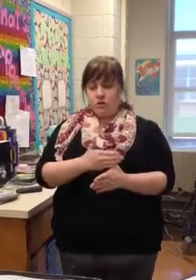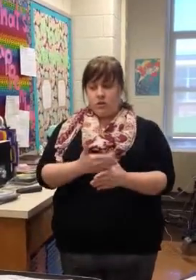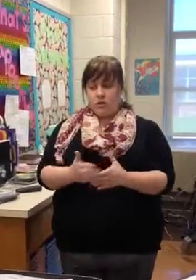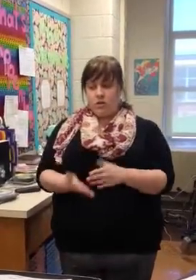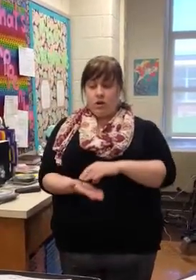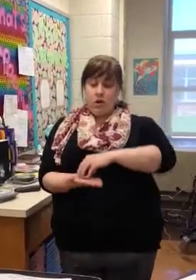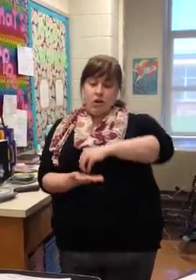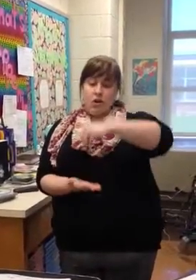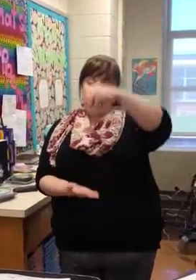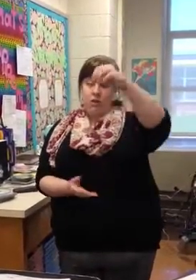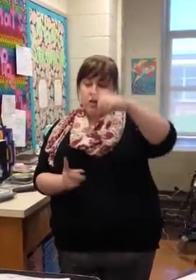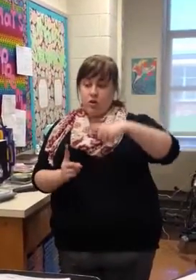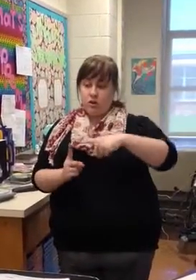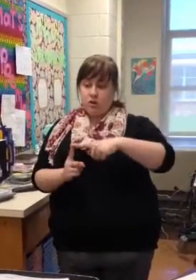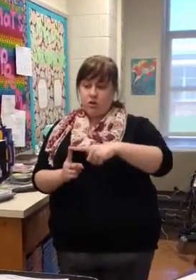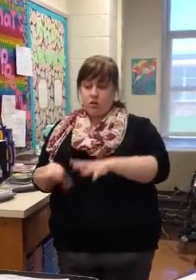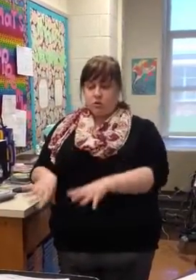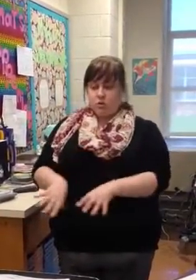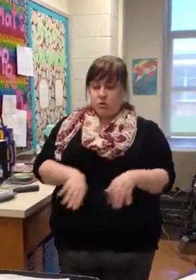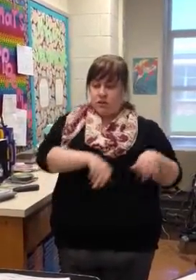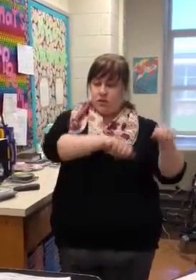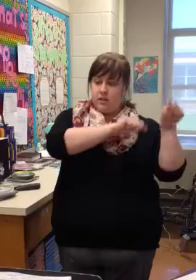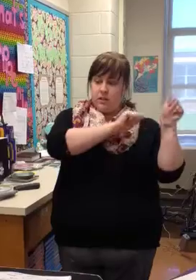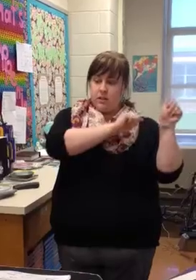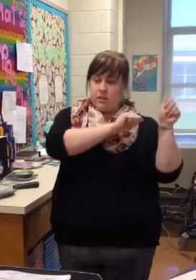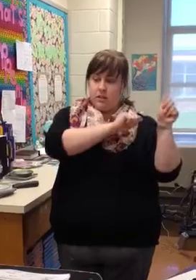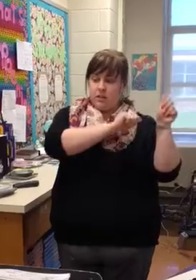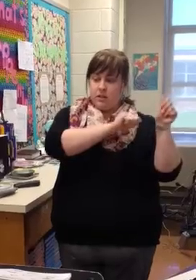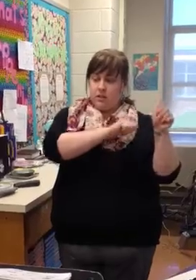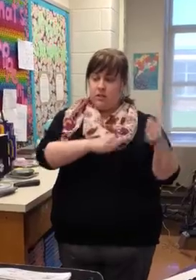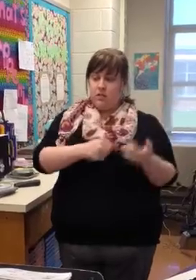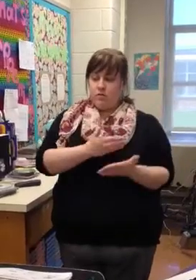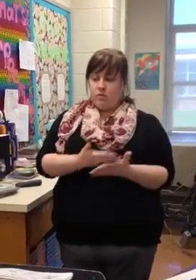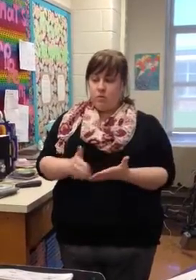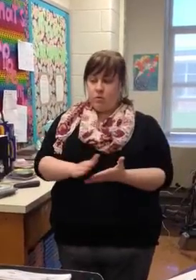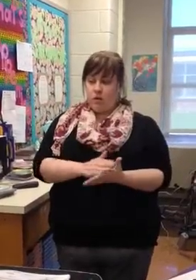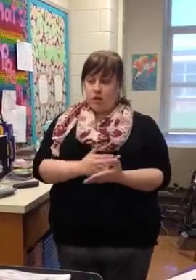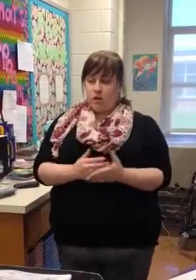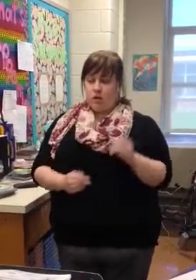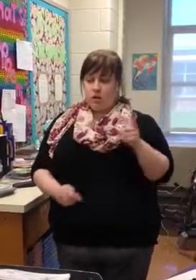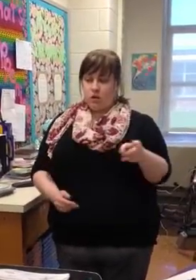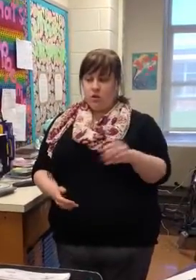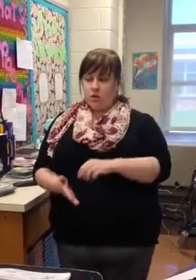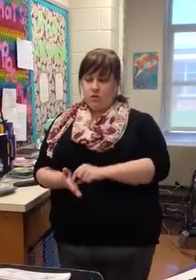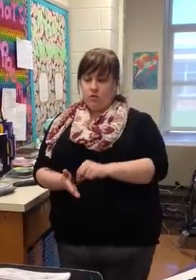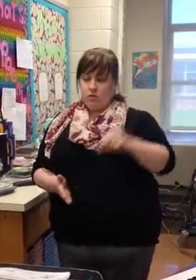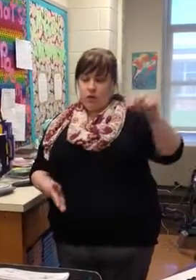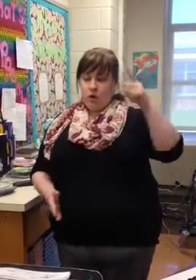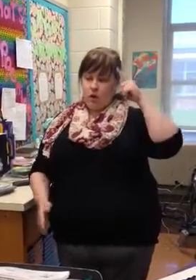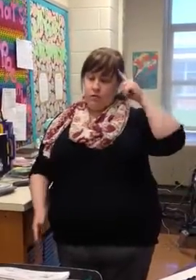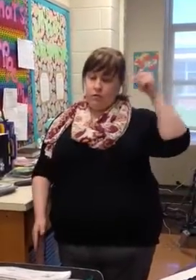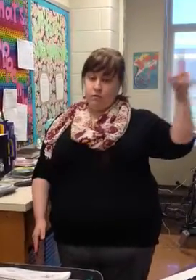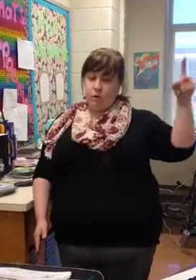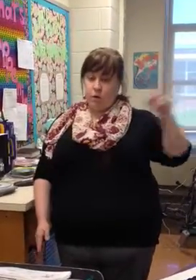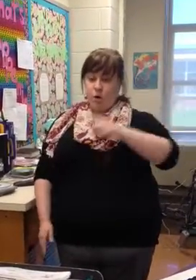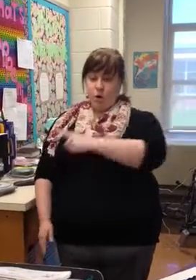Learn to leave what you've found For